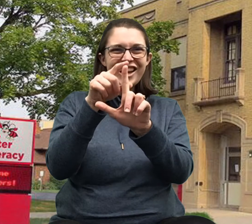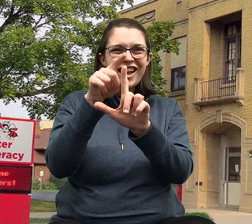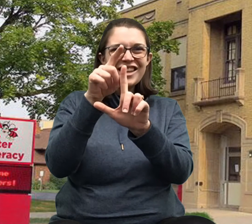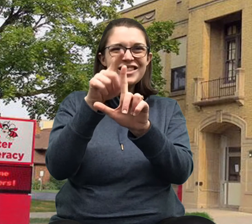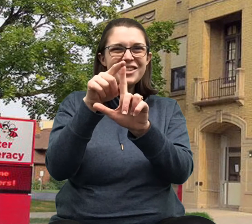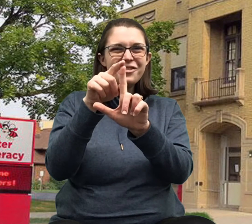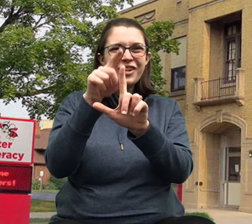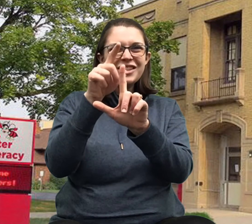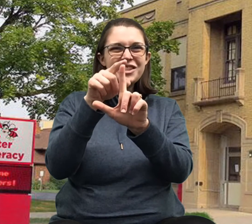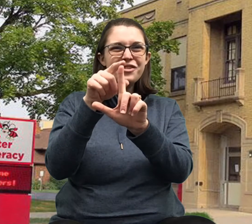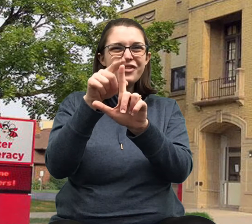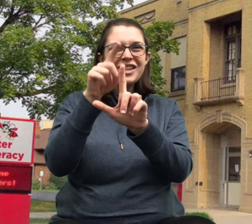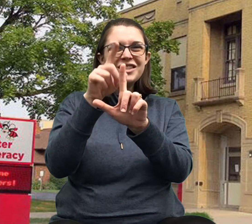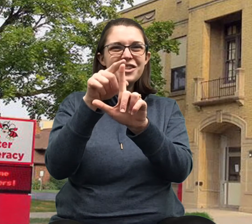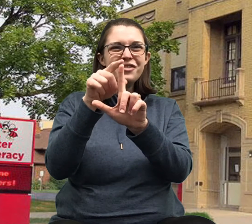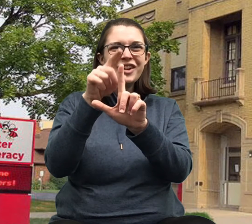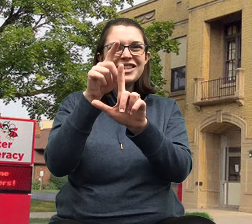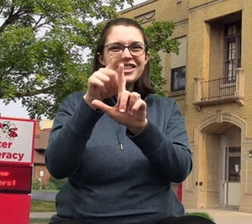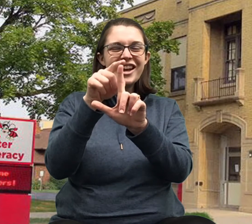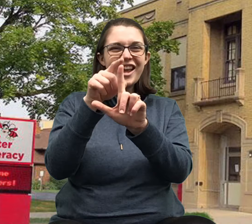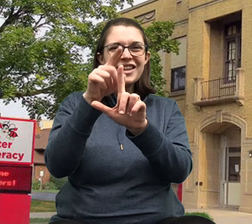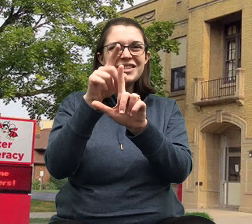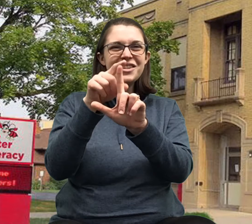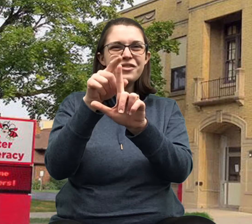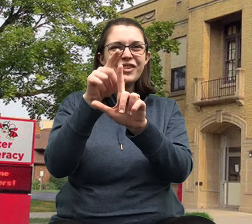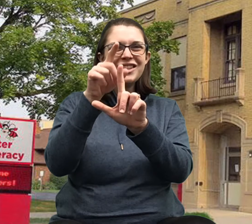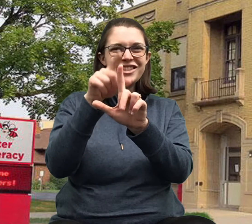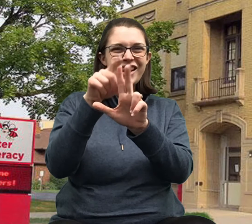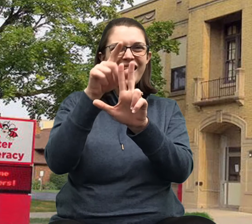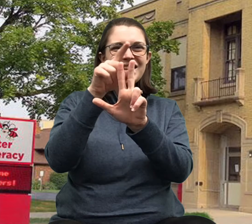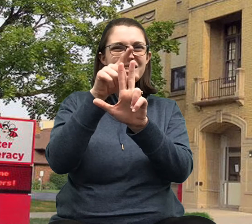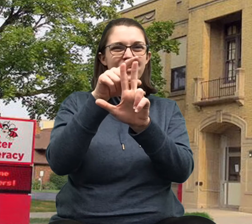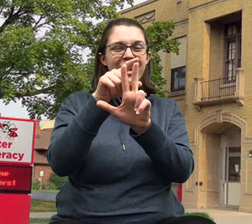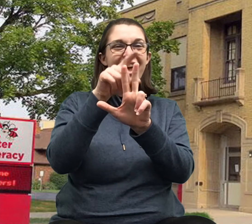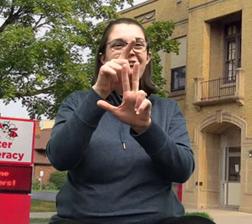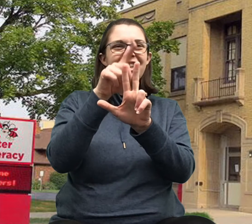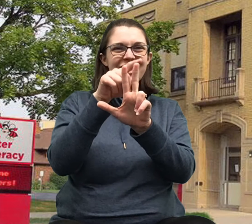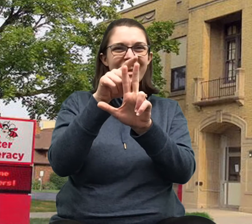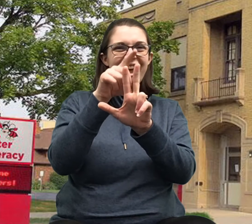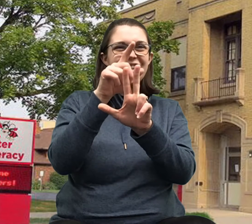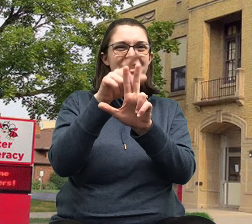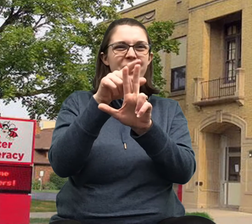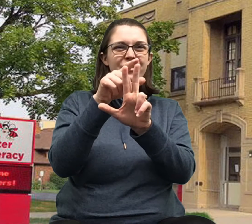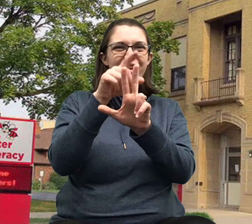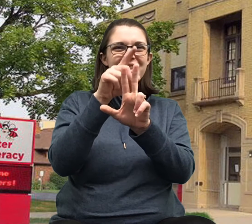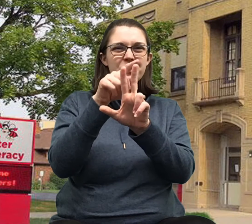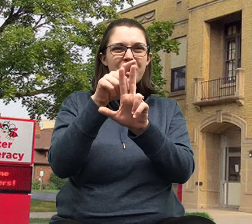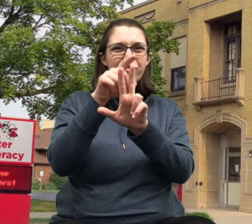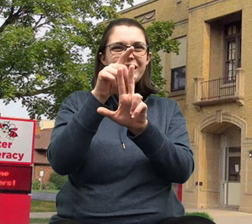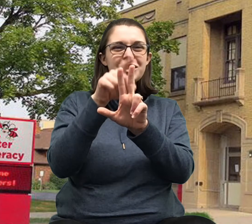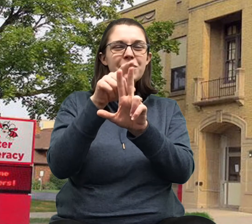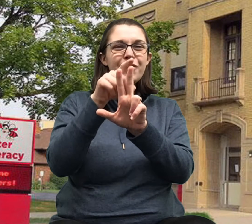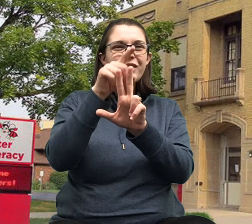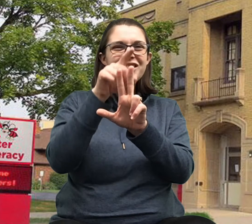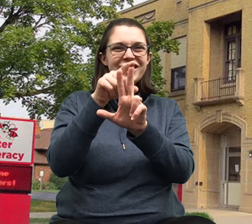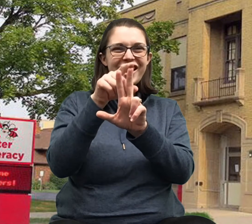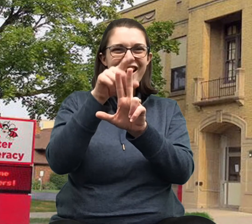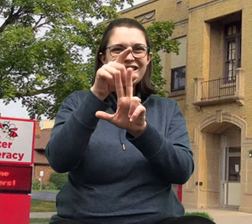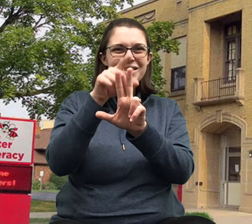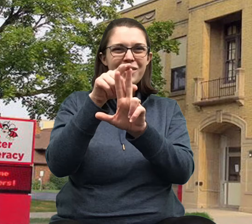has two friends, two friends, two friends. Johnny has two friends. Johnny has three. Johnny has three friends, three friends, three friends. Johnny has three